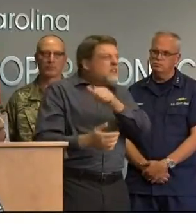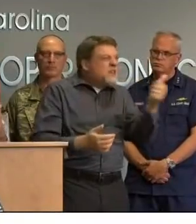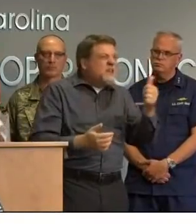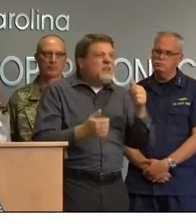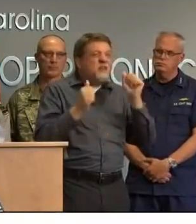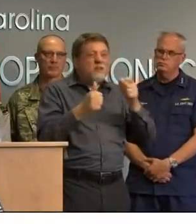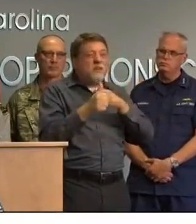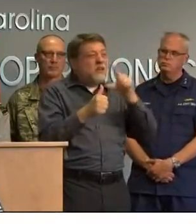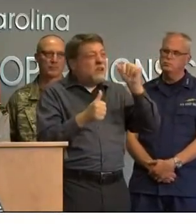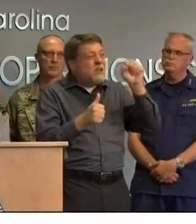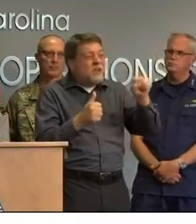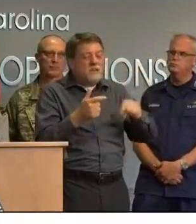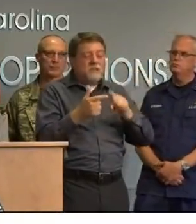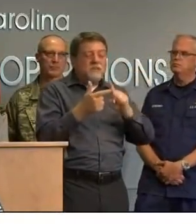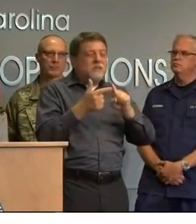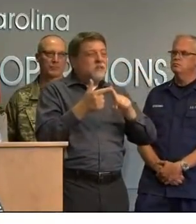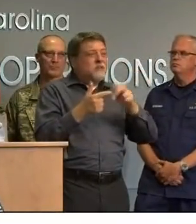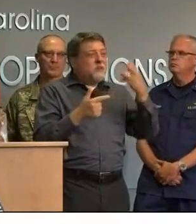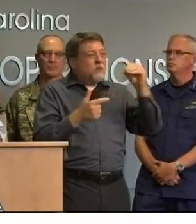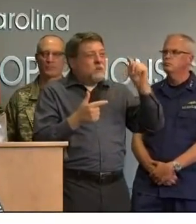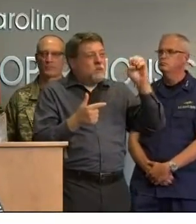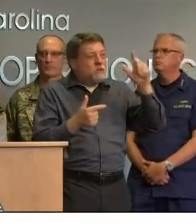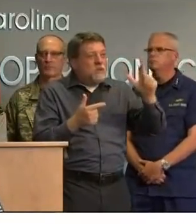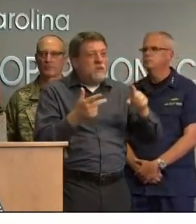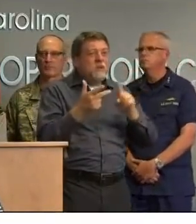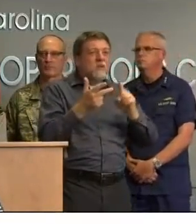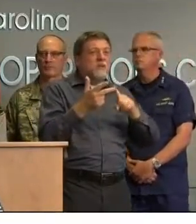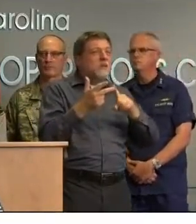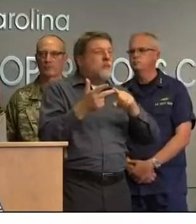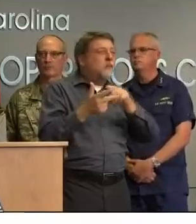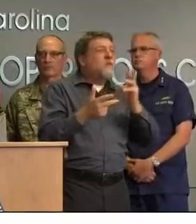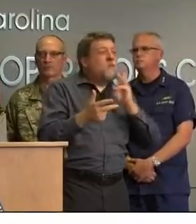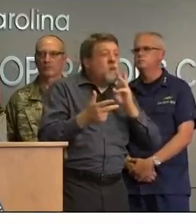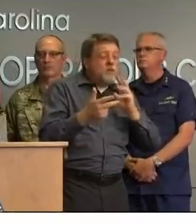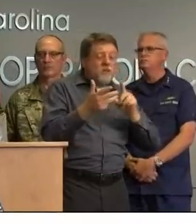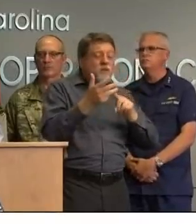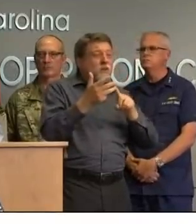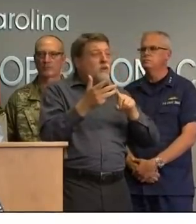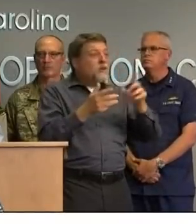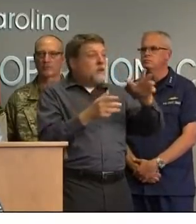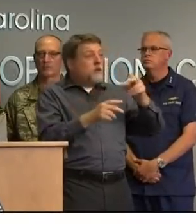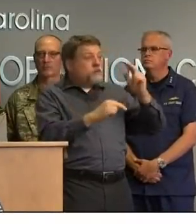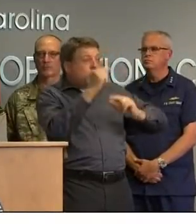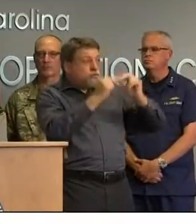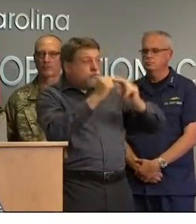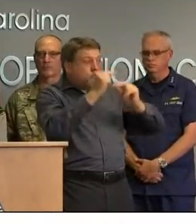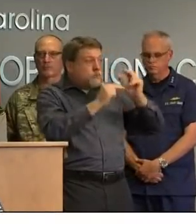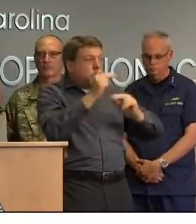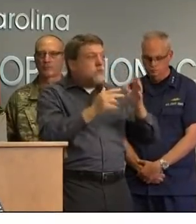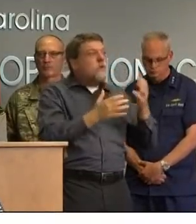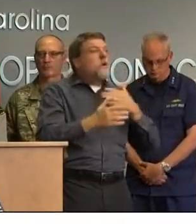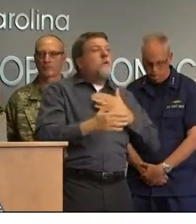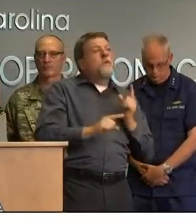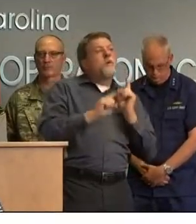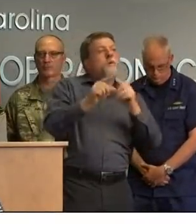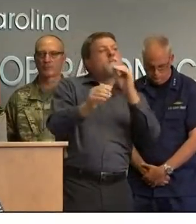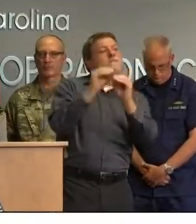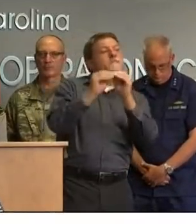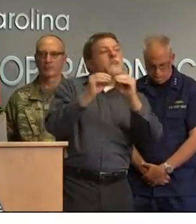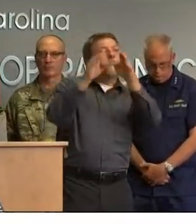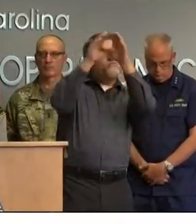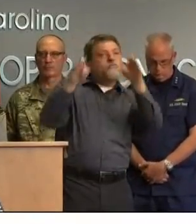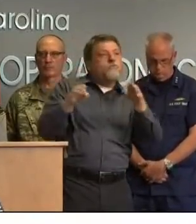or anyone that's out there providing a good or service let my office know if you have utility if you have internet the best way is